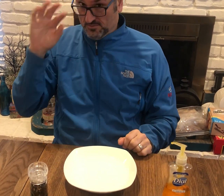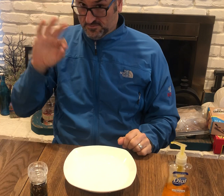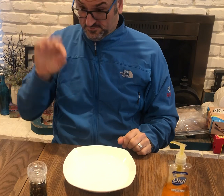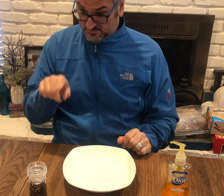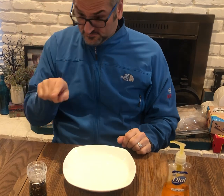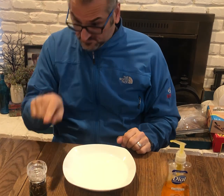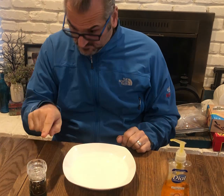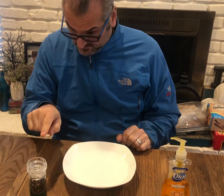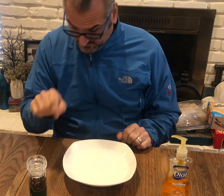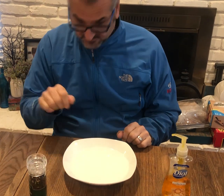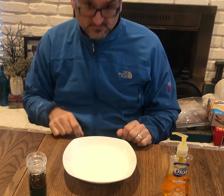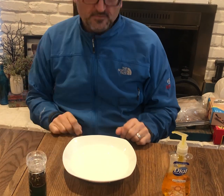what do you mean?